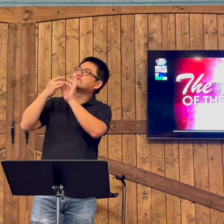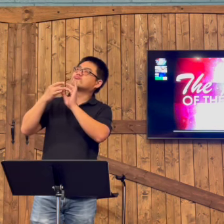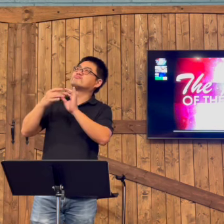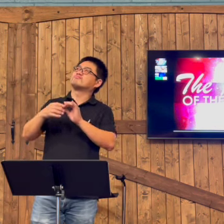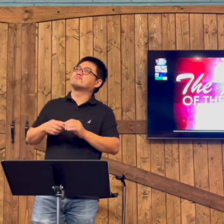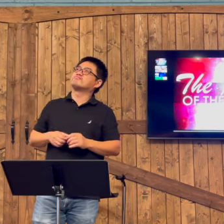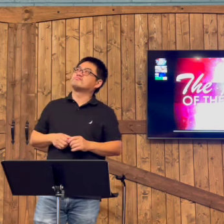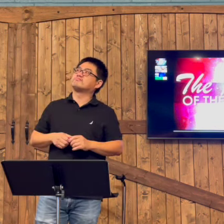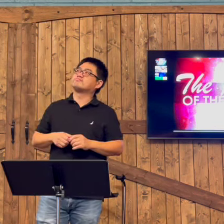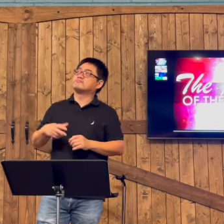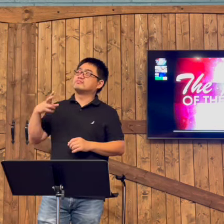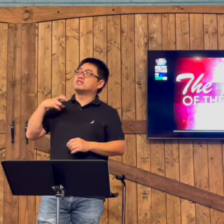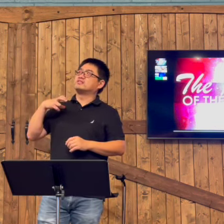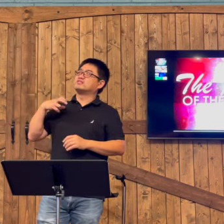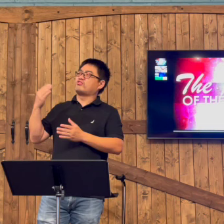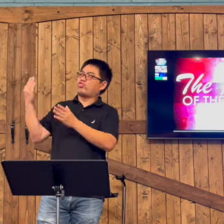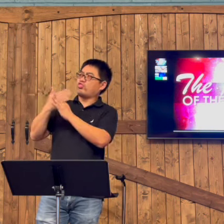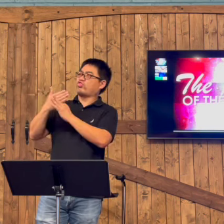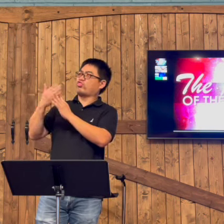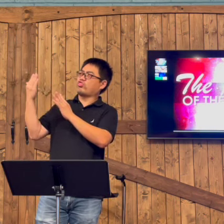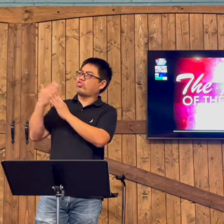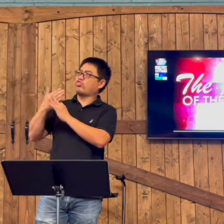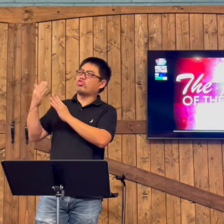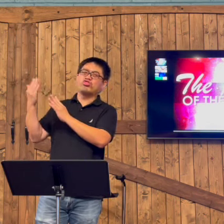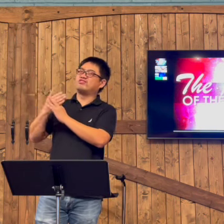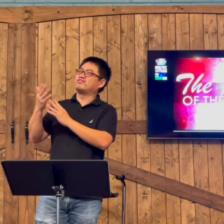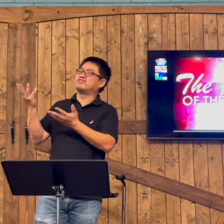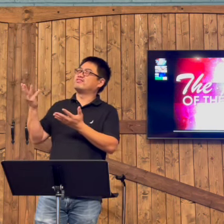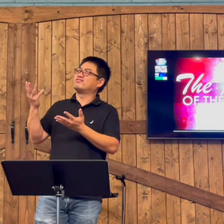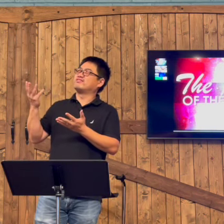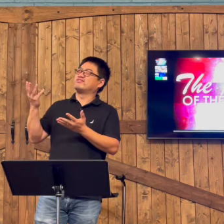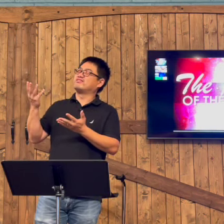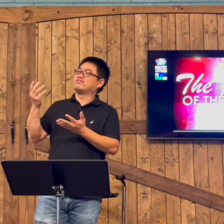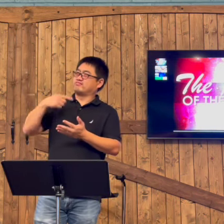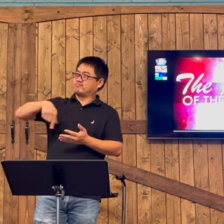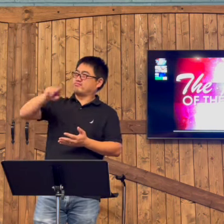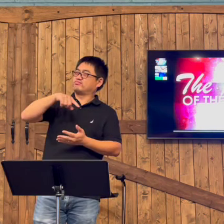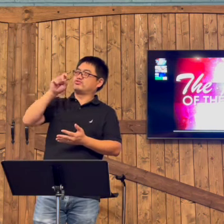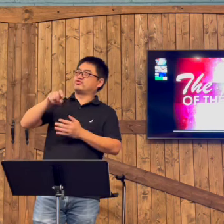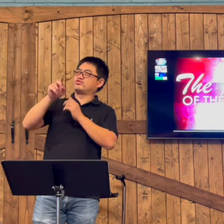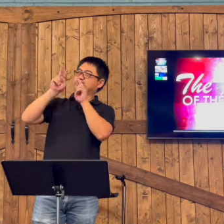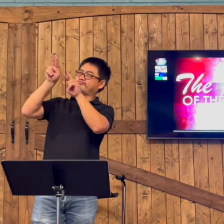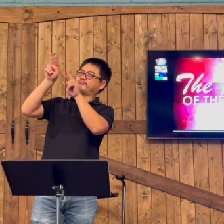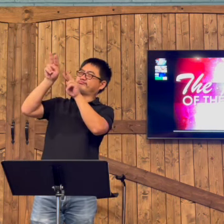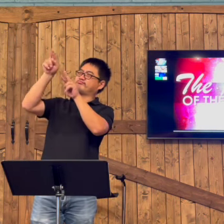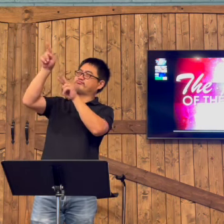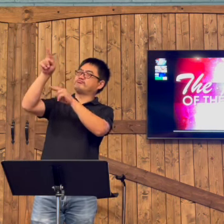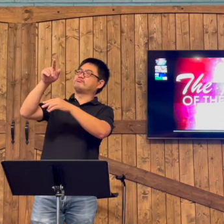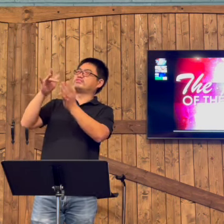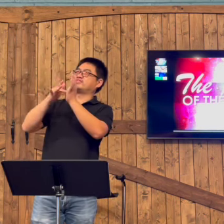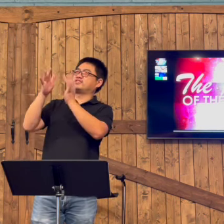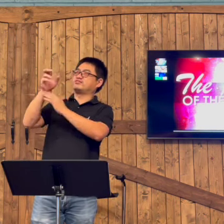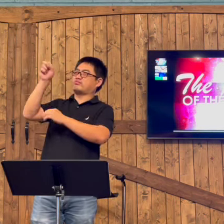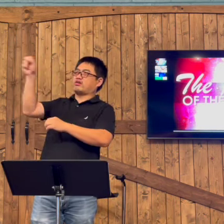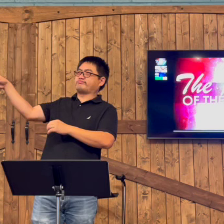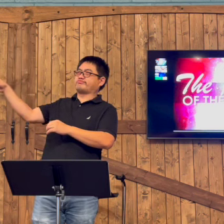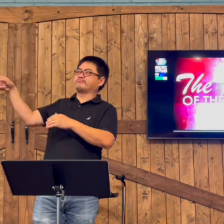or their sins and that they can return to You. And don't allow the world to interfere with that.